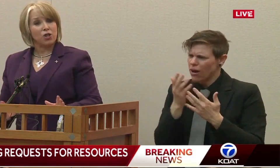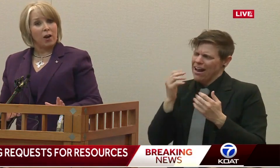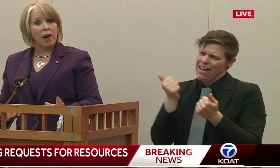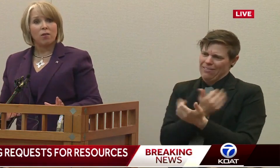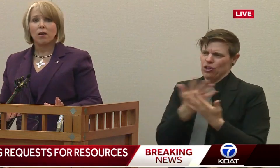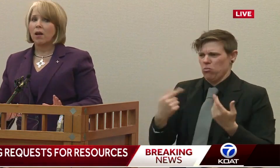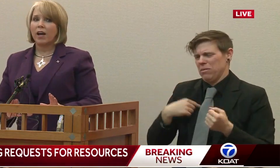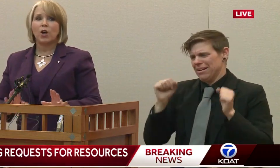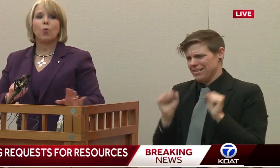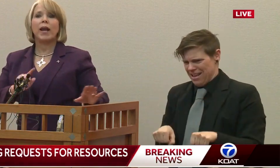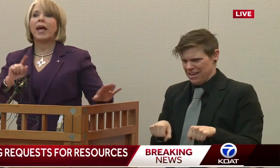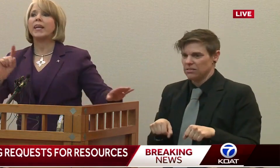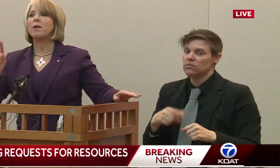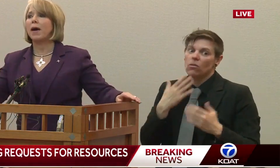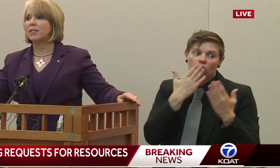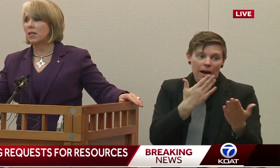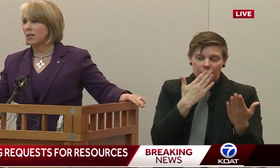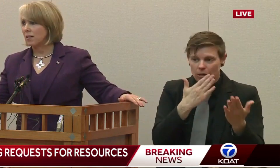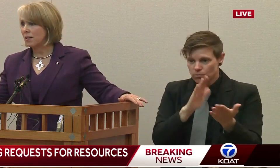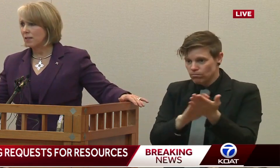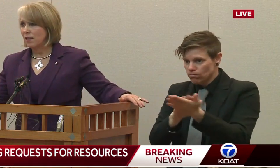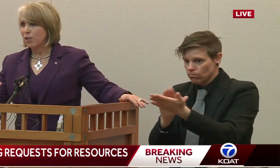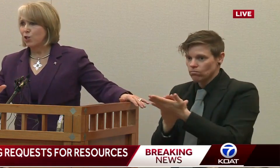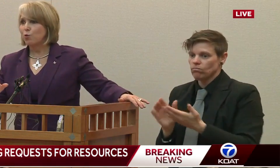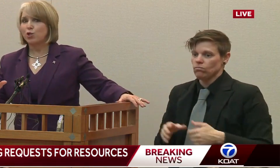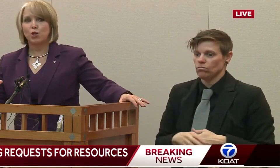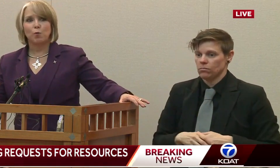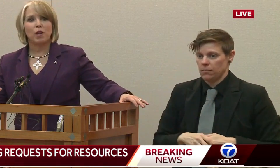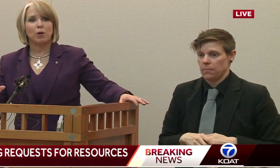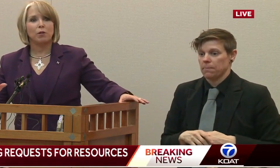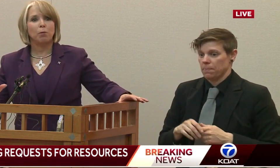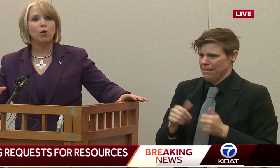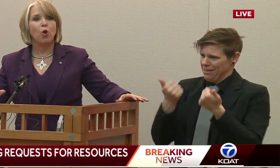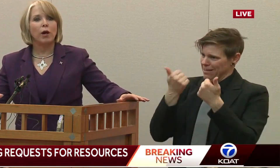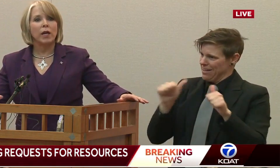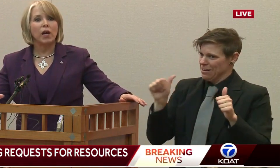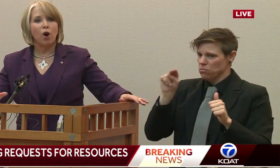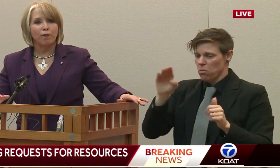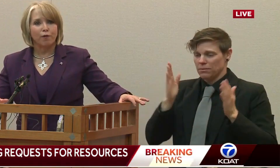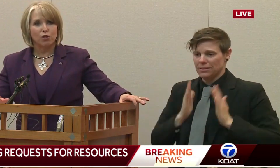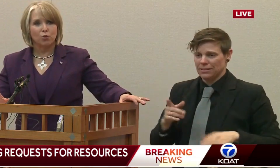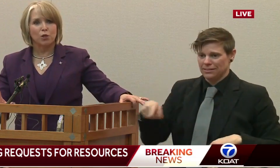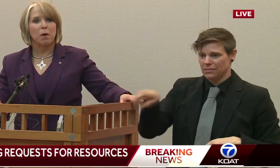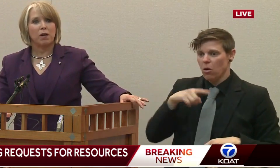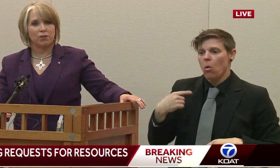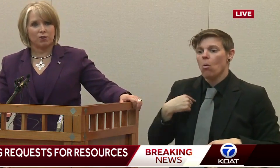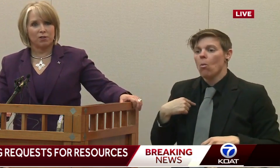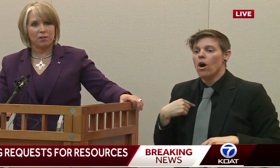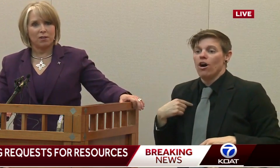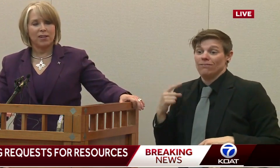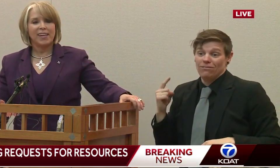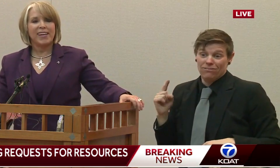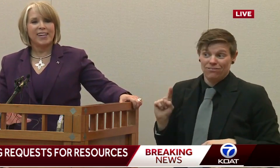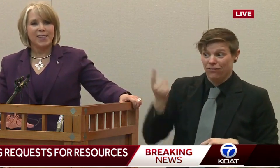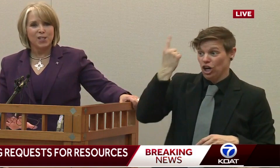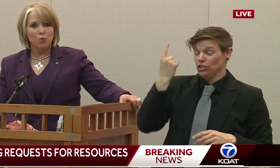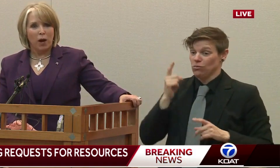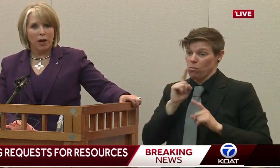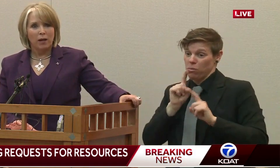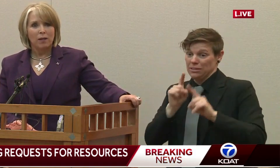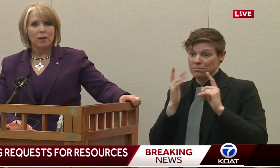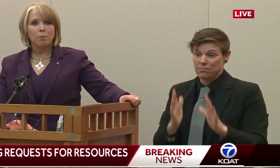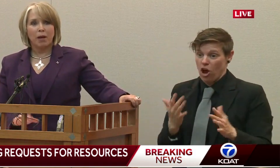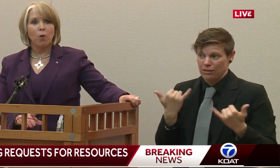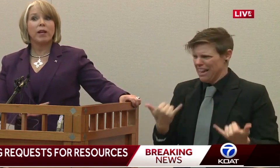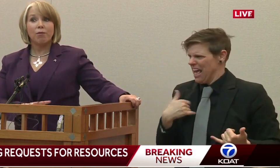context a shout out. I don't want any New Mexican to assume that we're deploying our first responders in